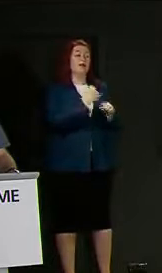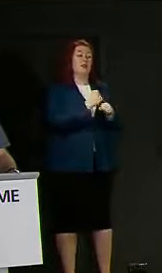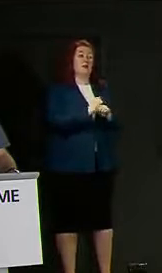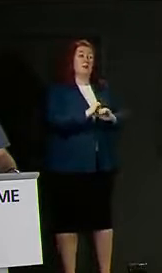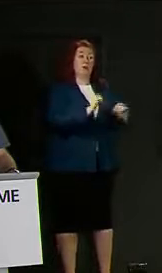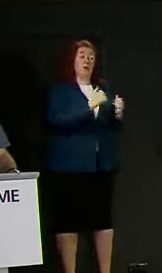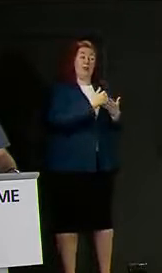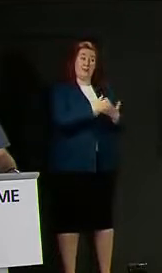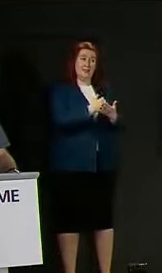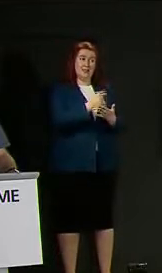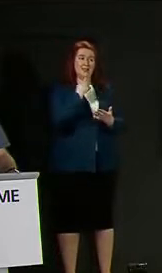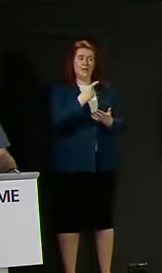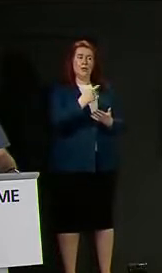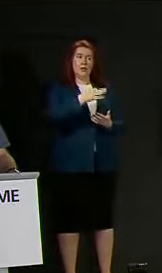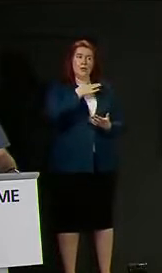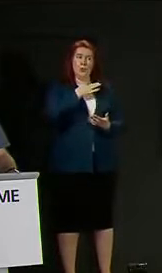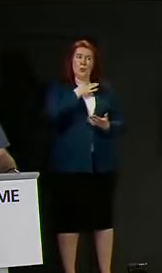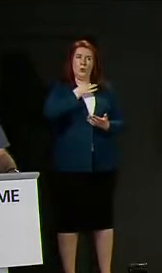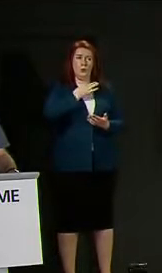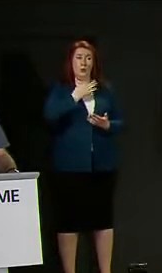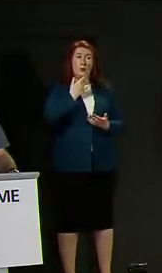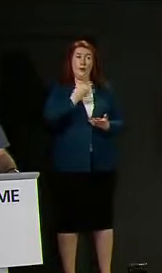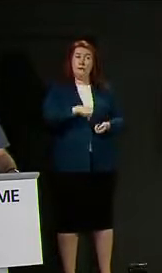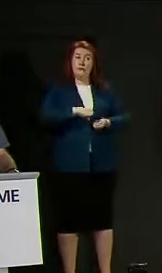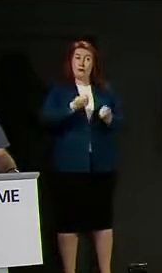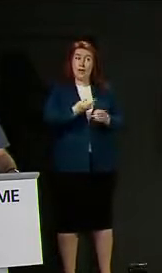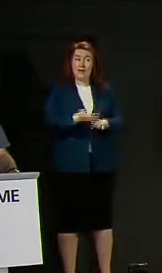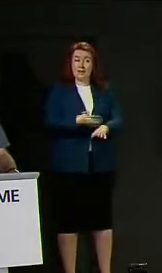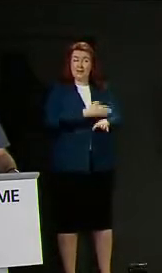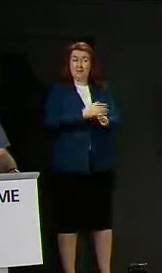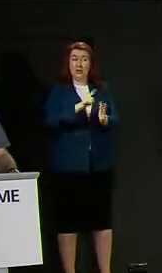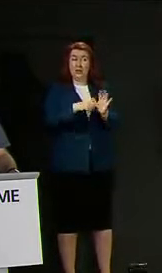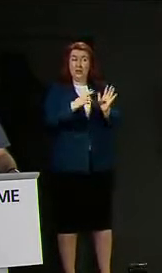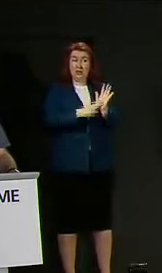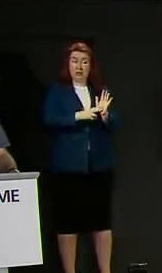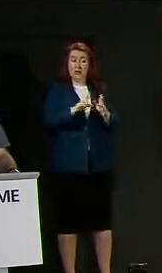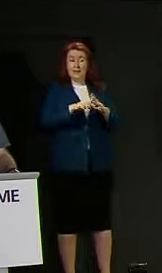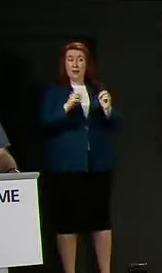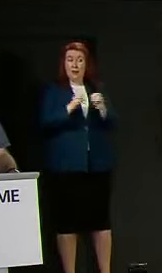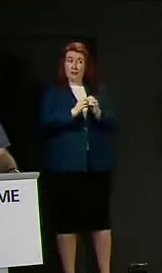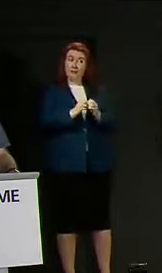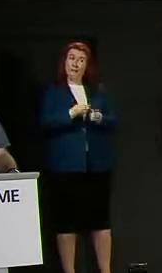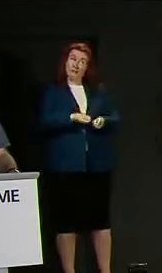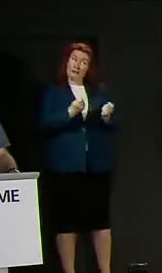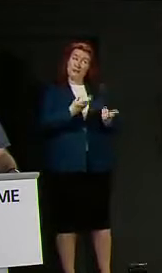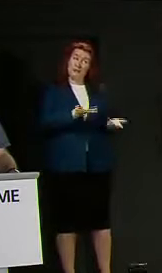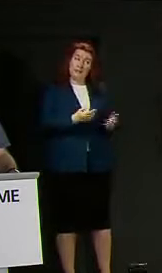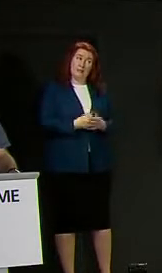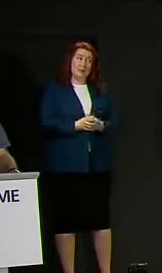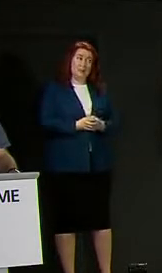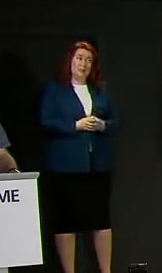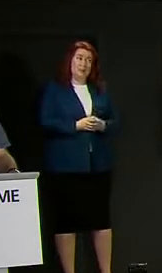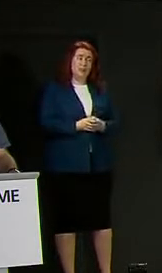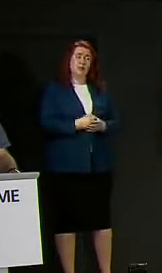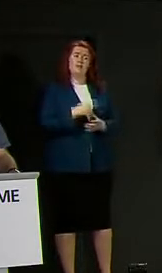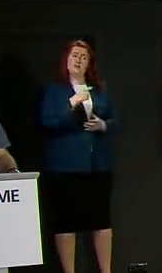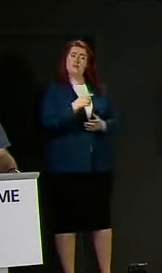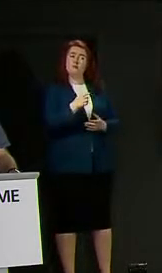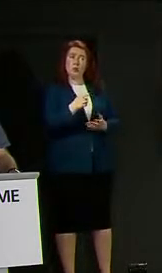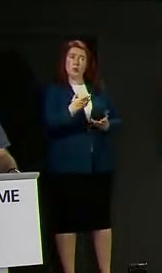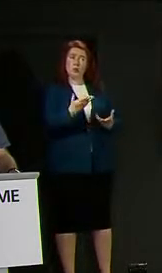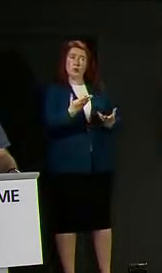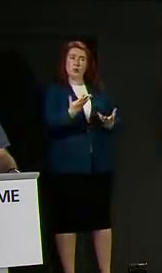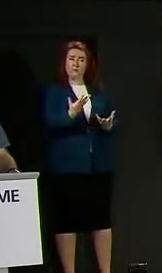concerns about the risk of this as early as in January and February did you take on board